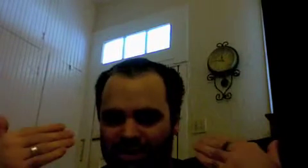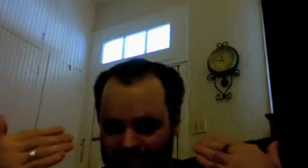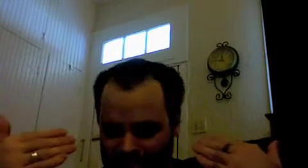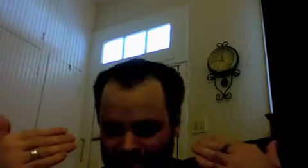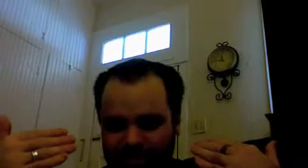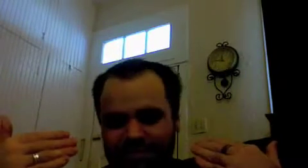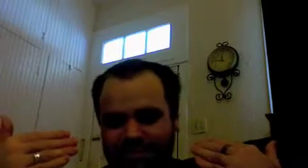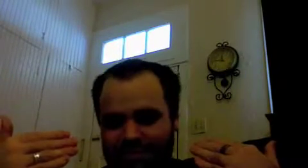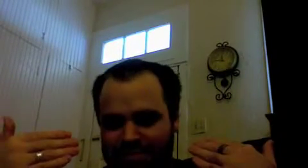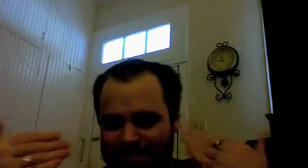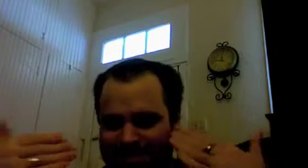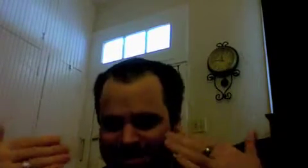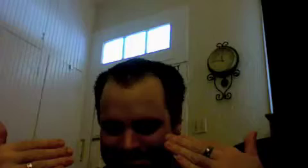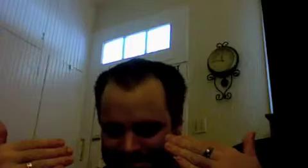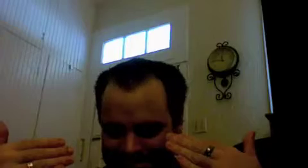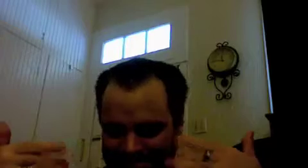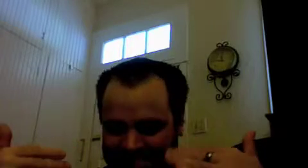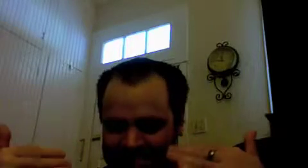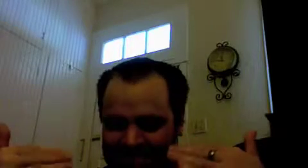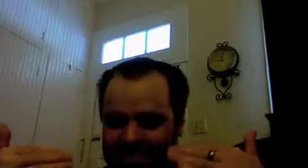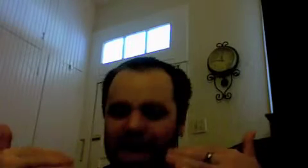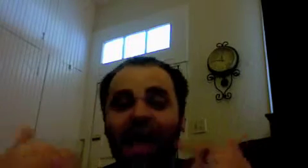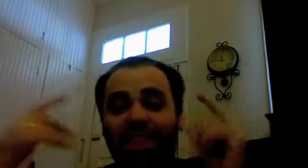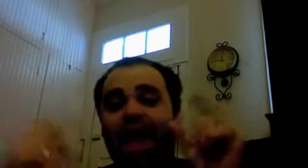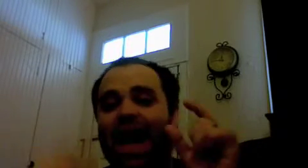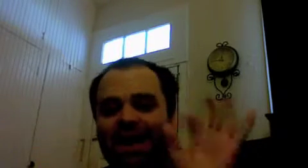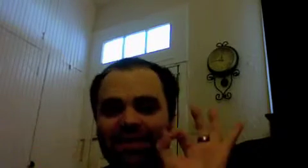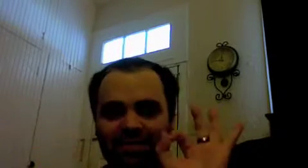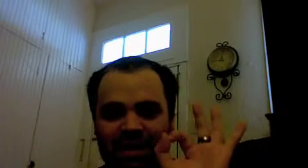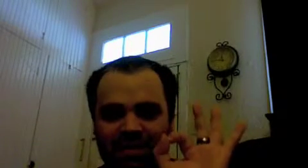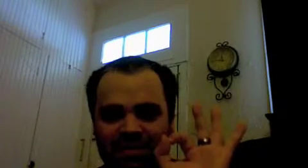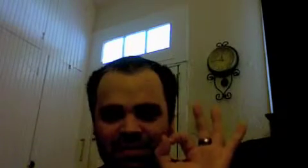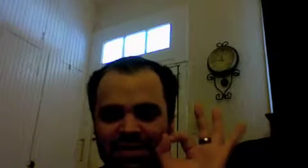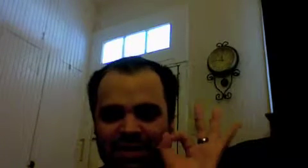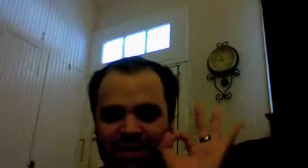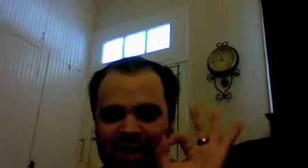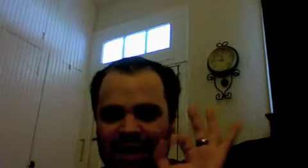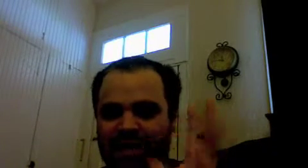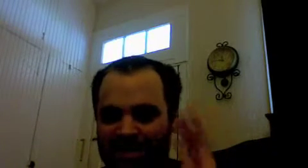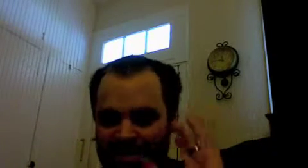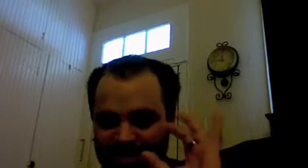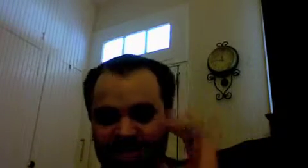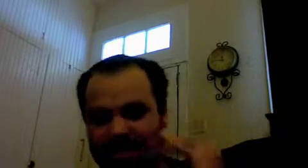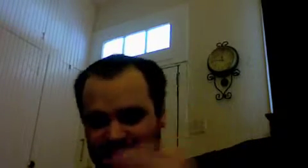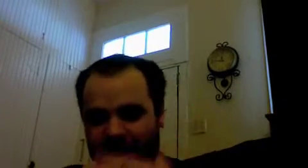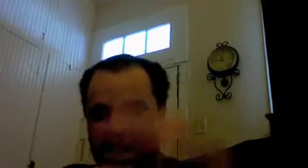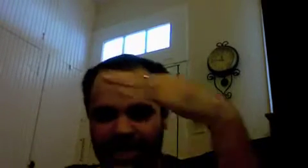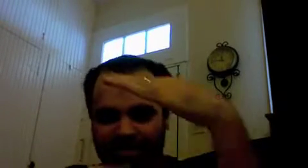right and that is is again that's the highest